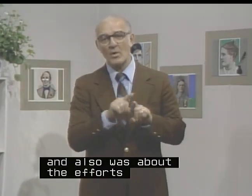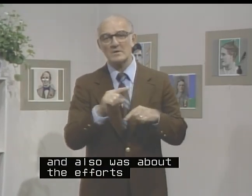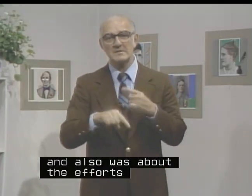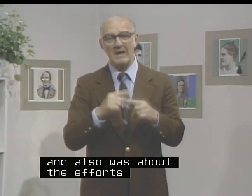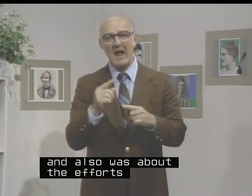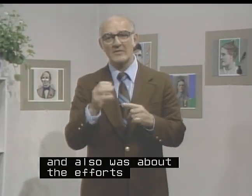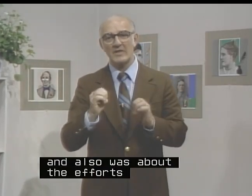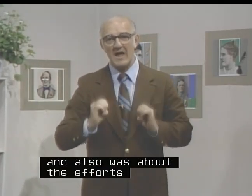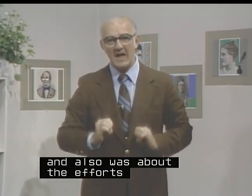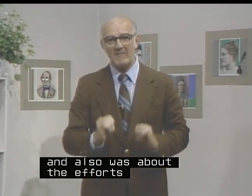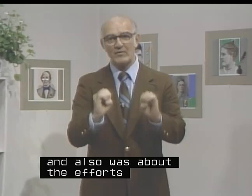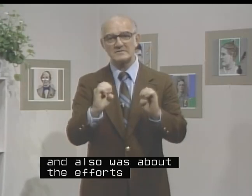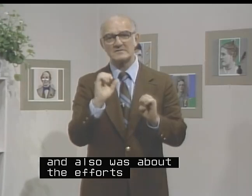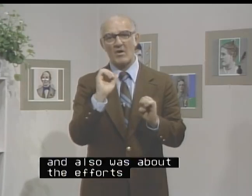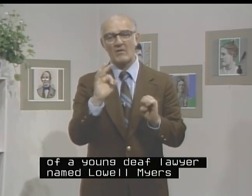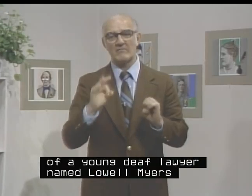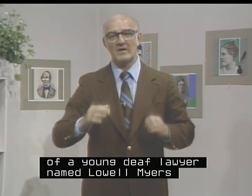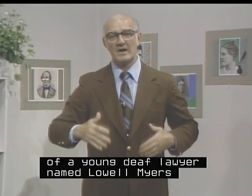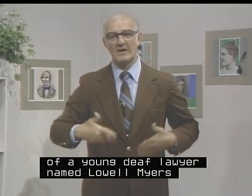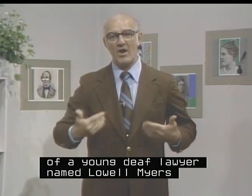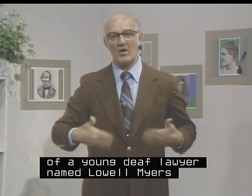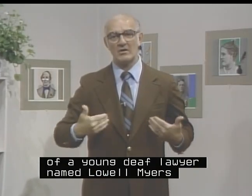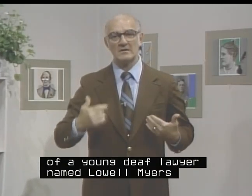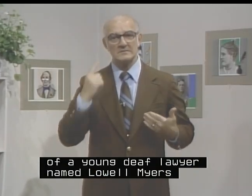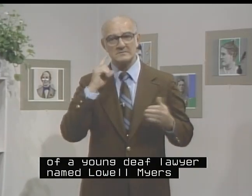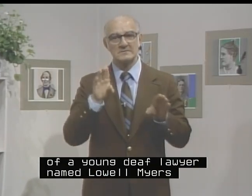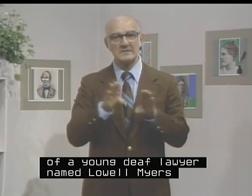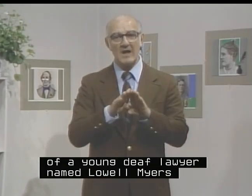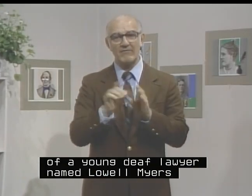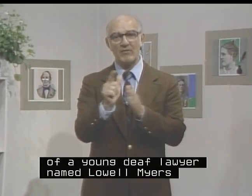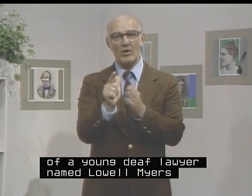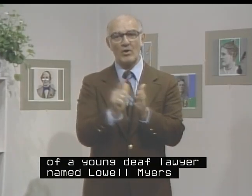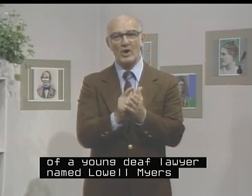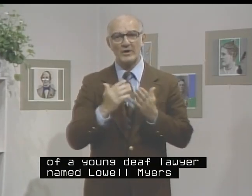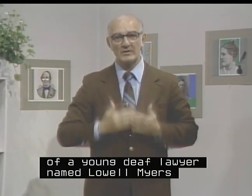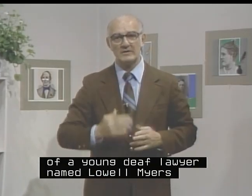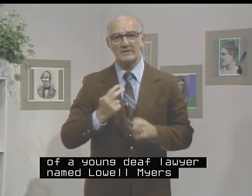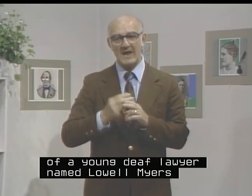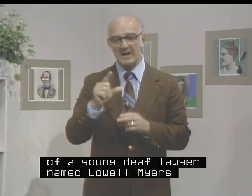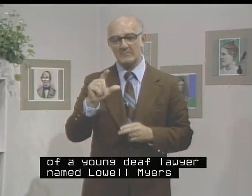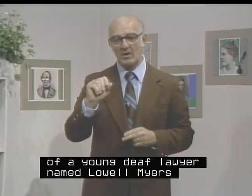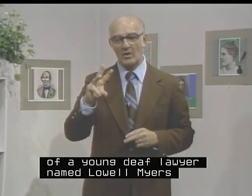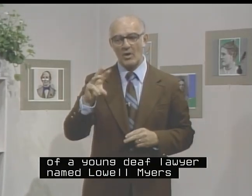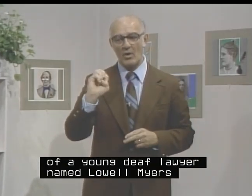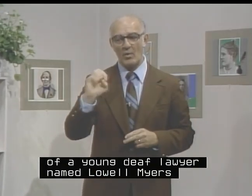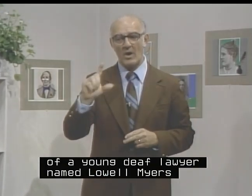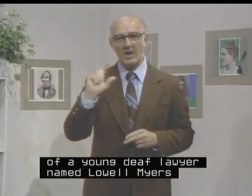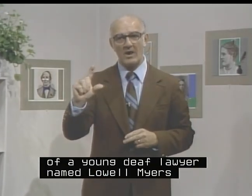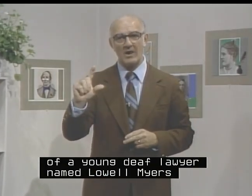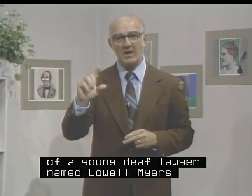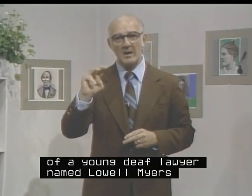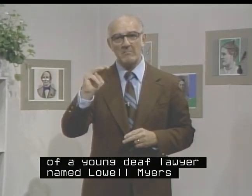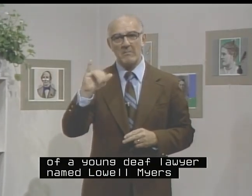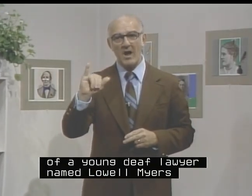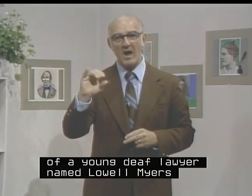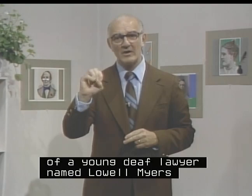it was about the efforts of young deaf lawyer named Lowell Myers,